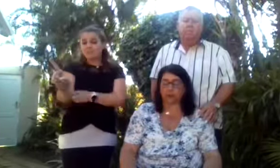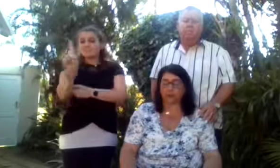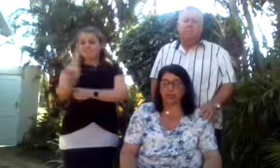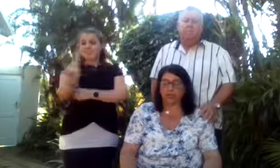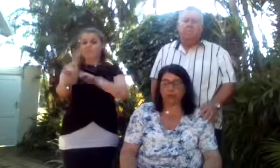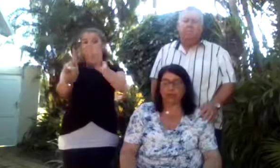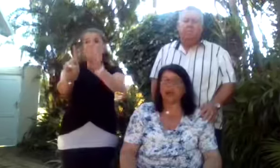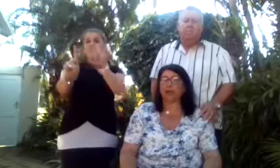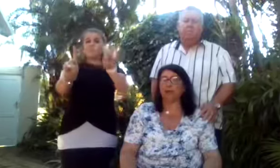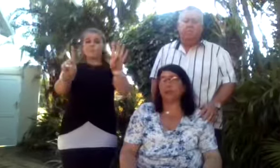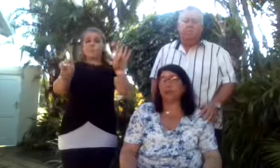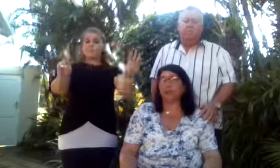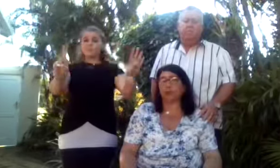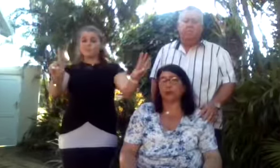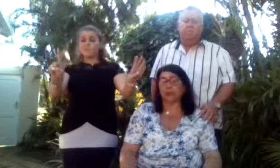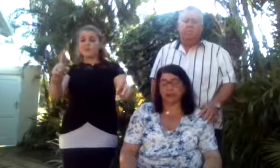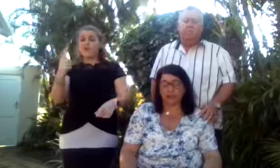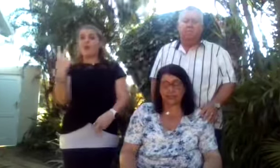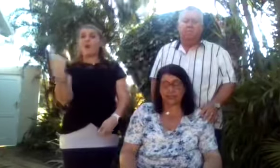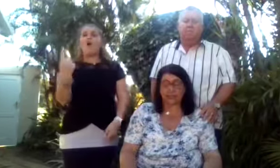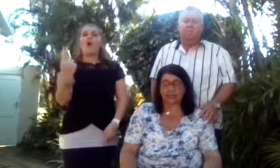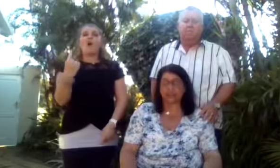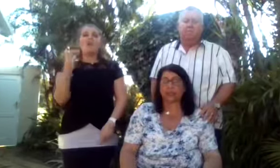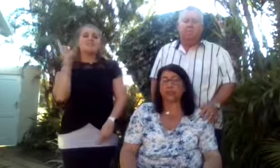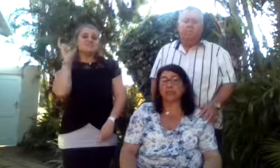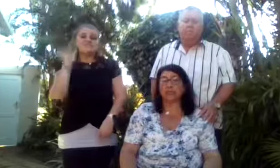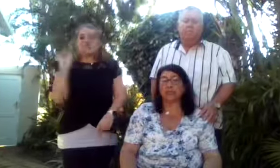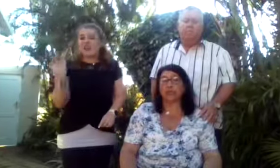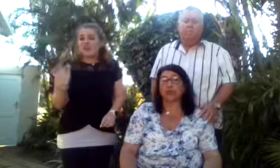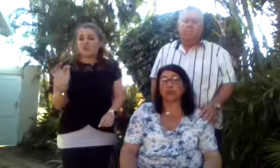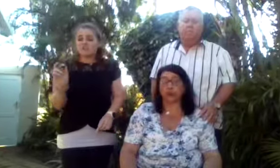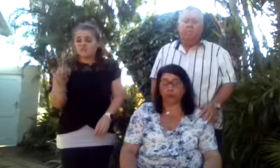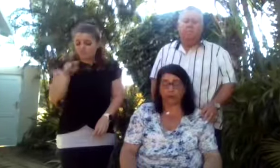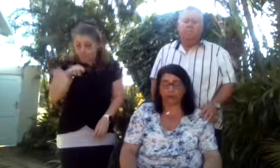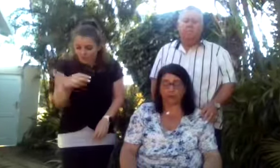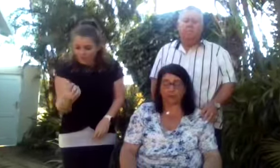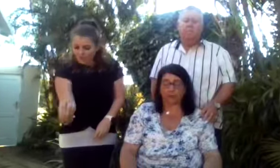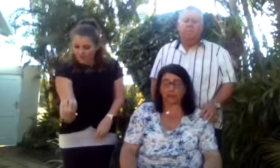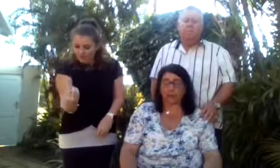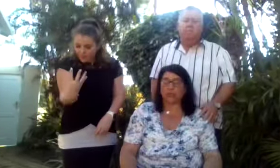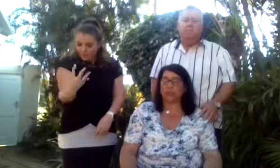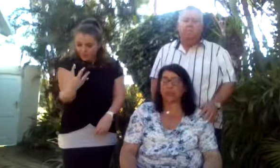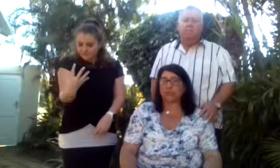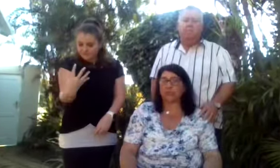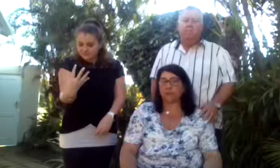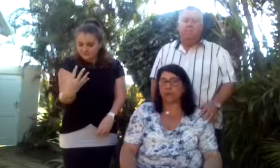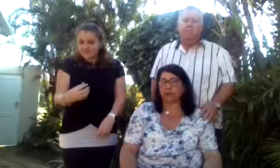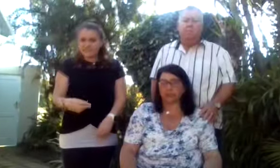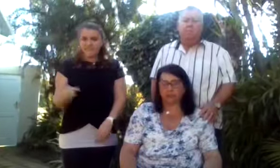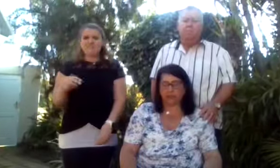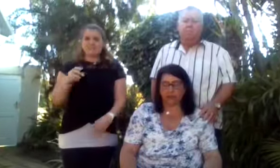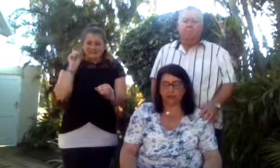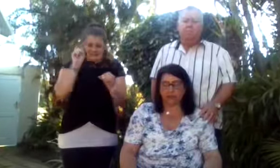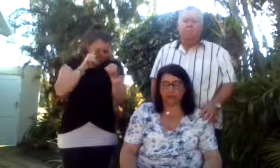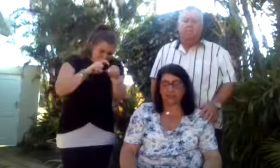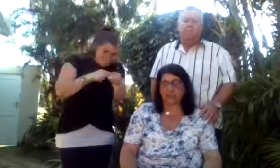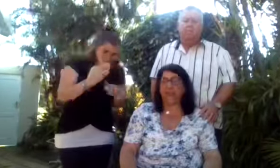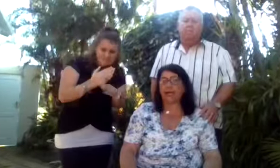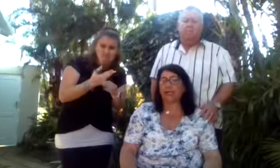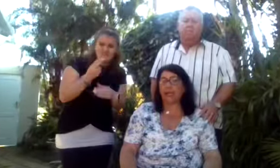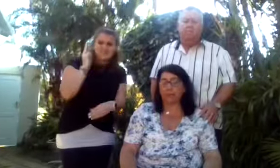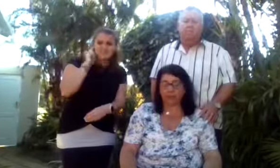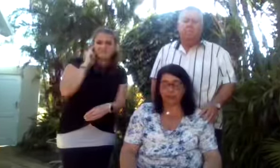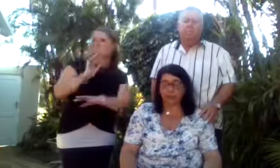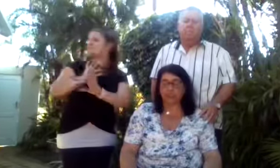other children, relying completely on her other senses to see when to go away. She wasn't embarrassed by her deafness,